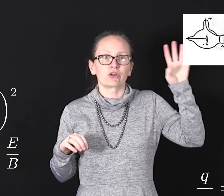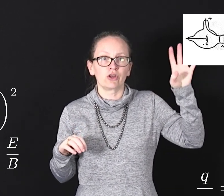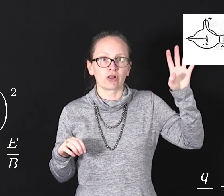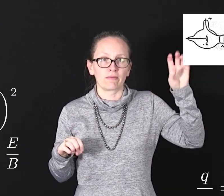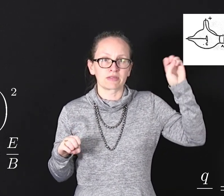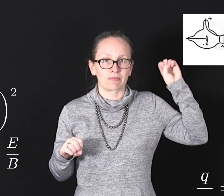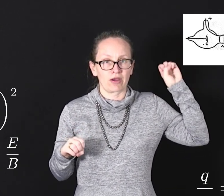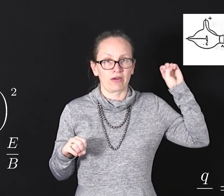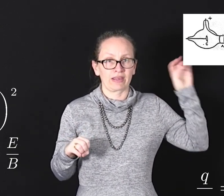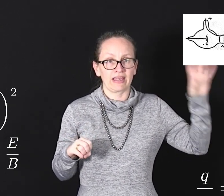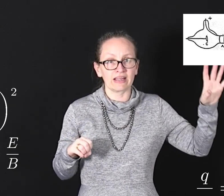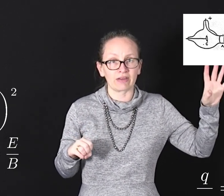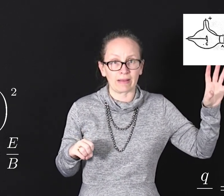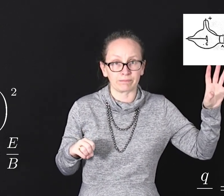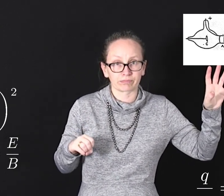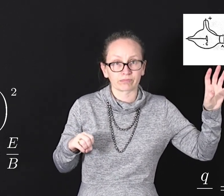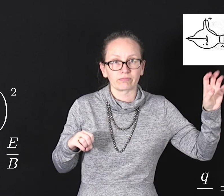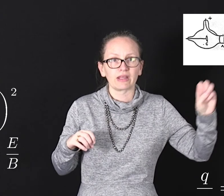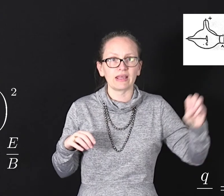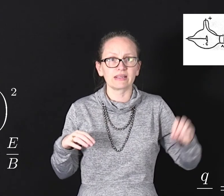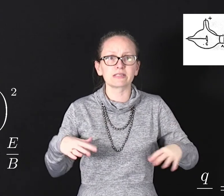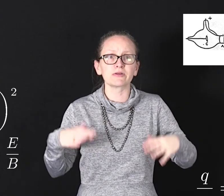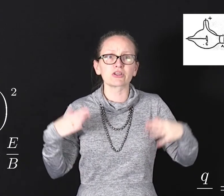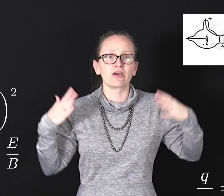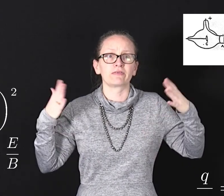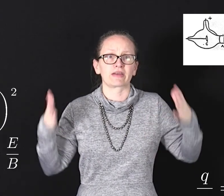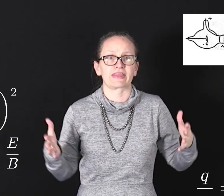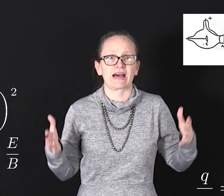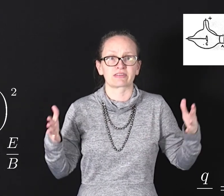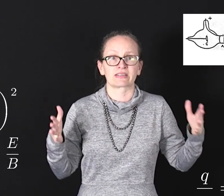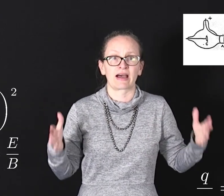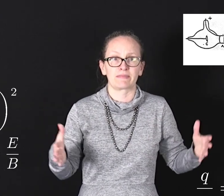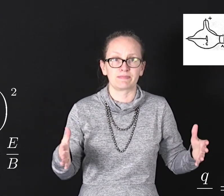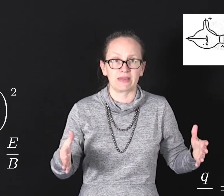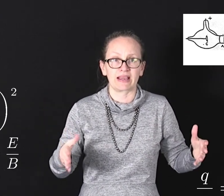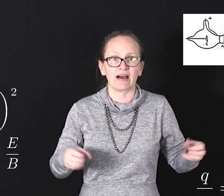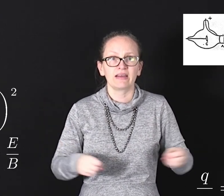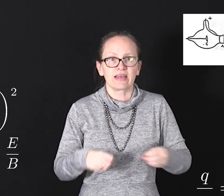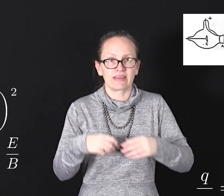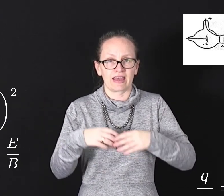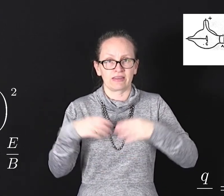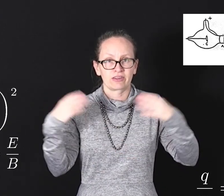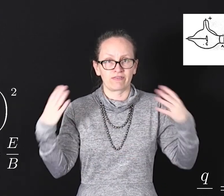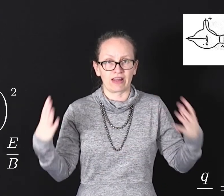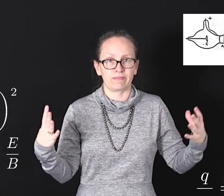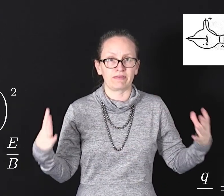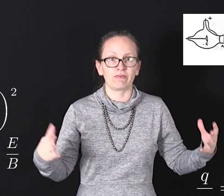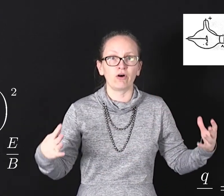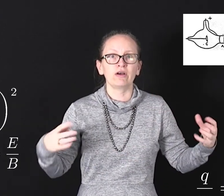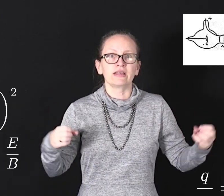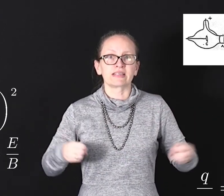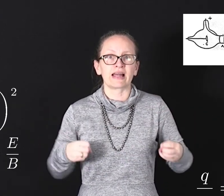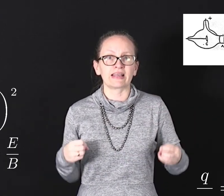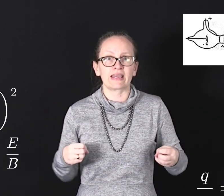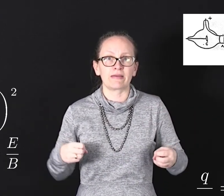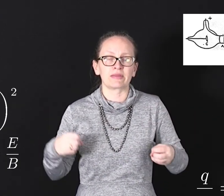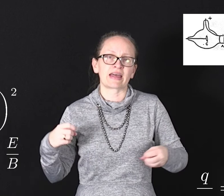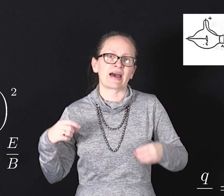Coulombs per kilogram and this was over a thousand times bigger than the value before telling him that